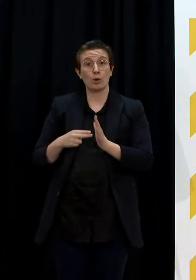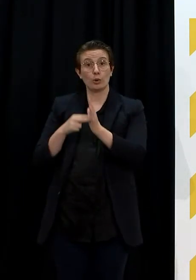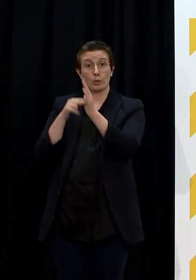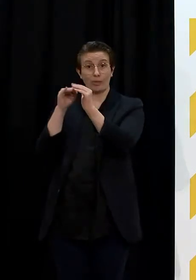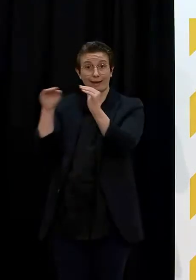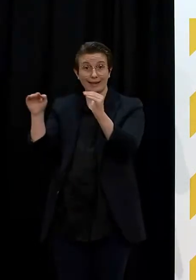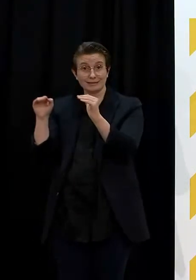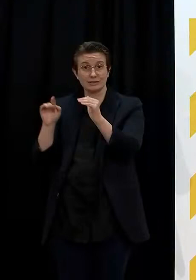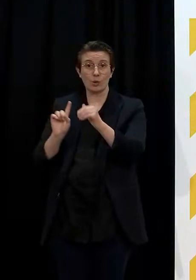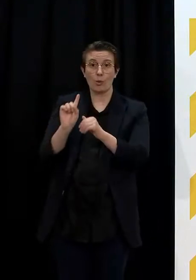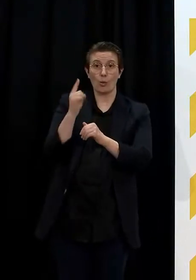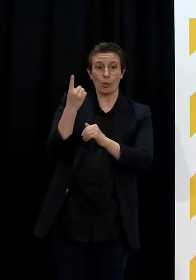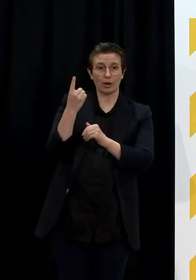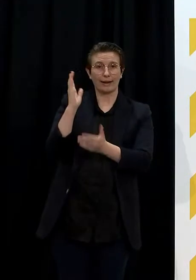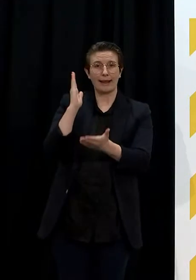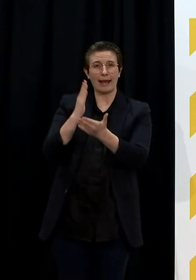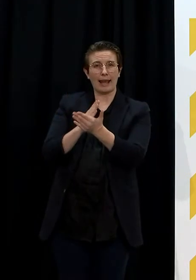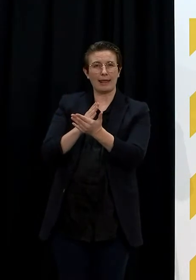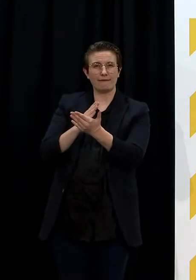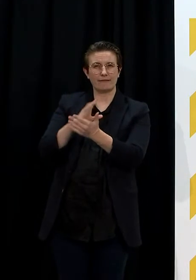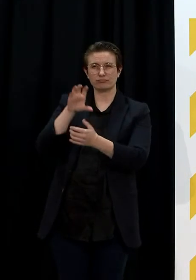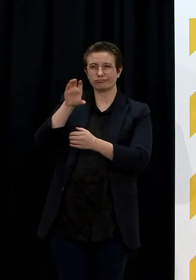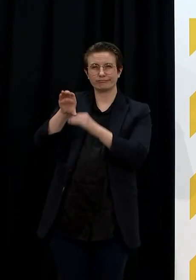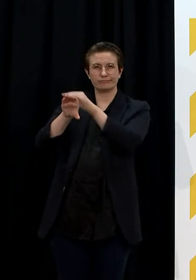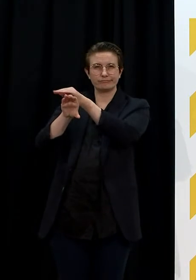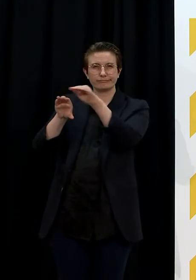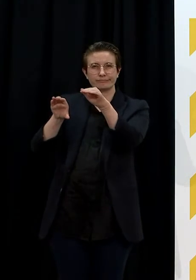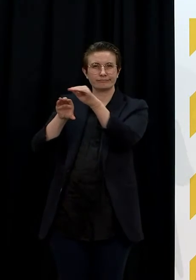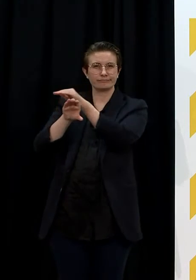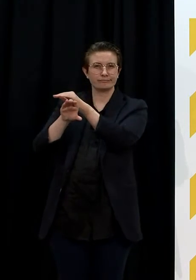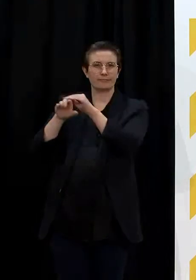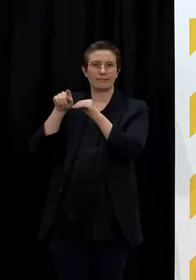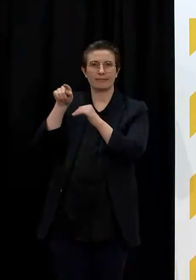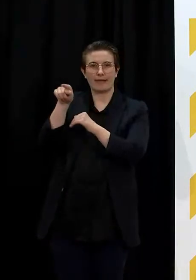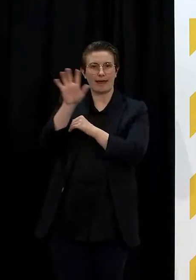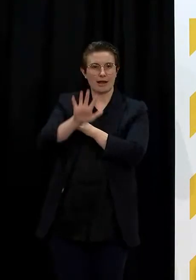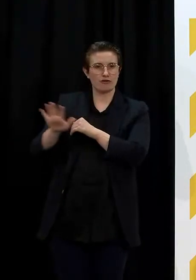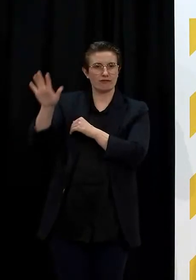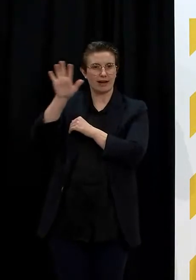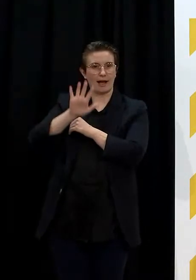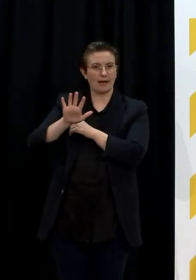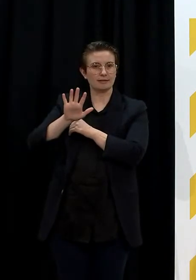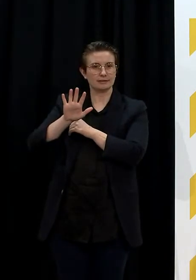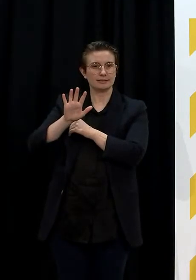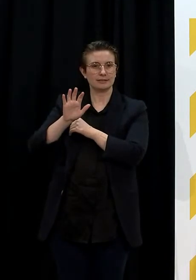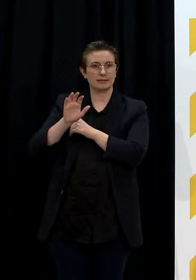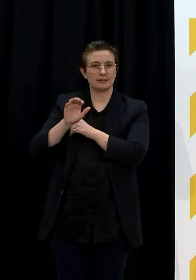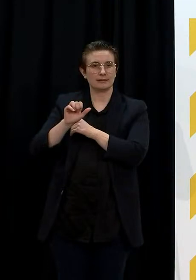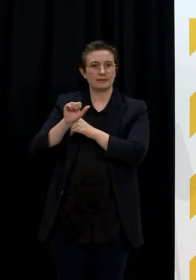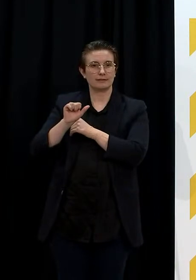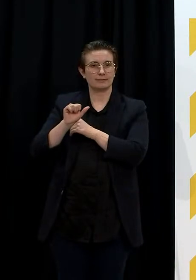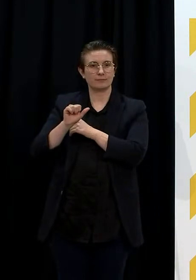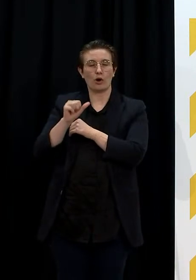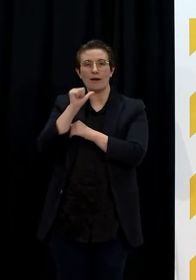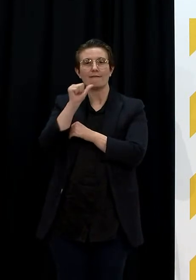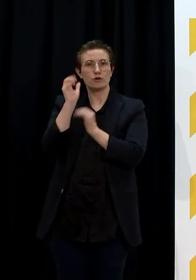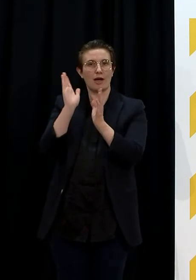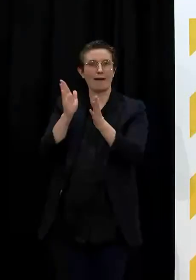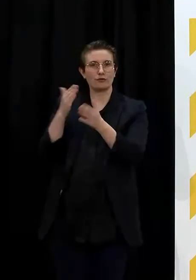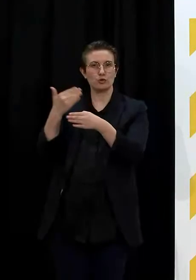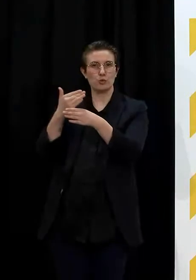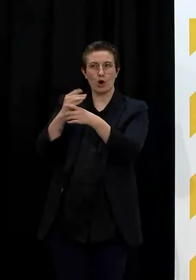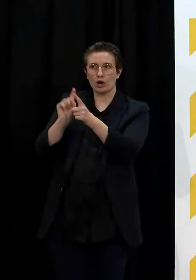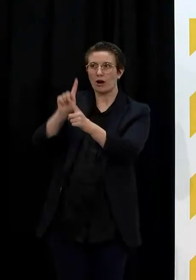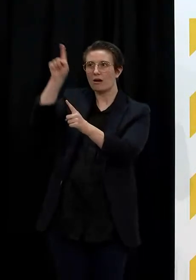get tested within the next three to four days even if you have no symptoms. We are looking at how to put in place a system to